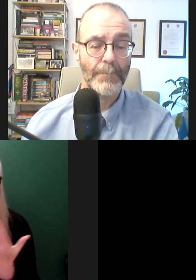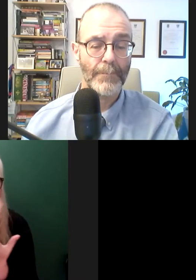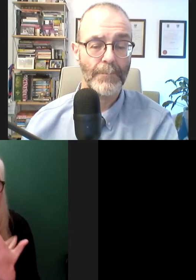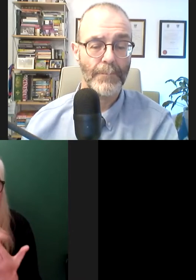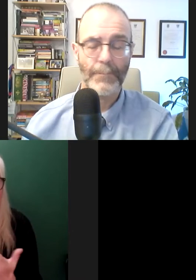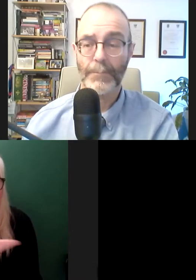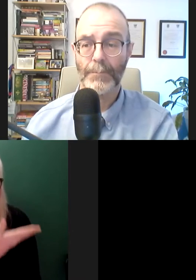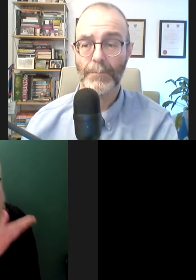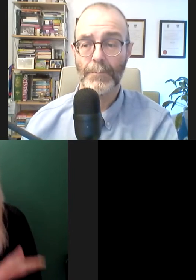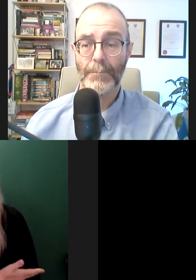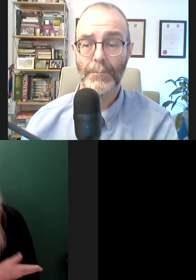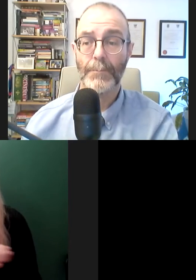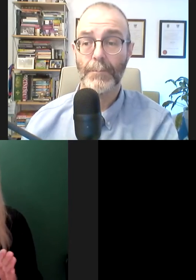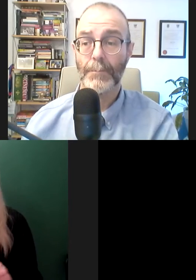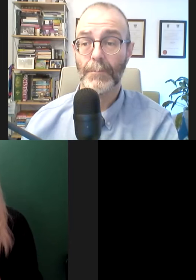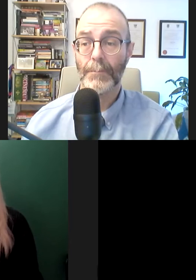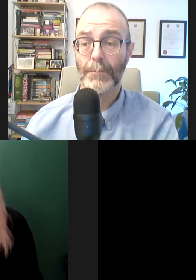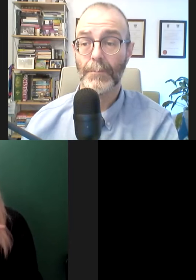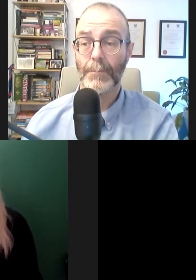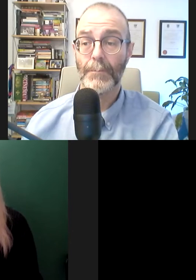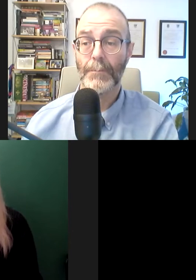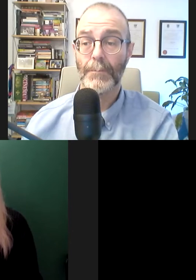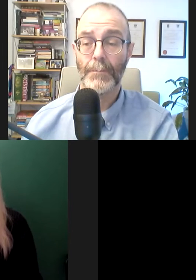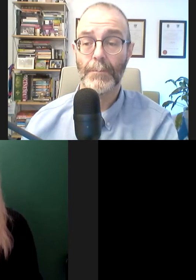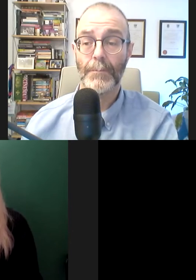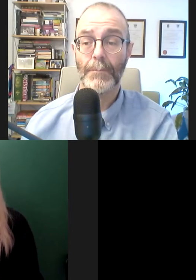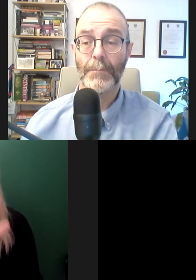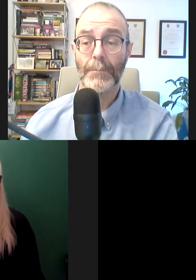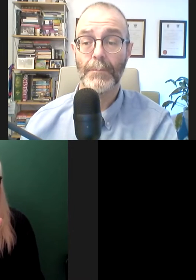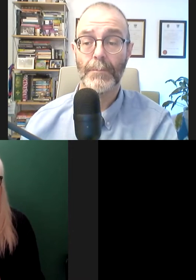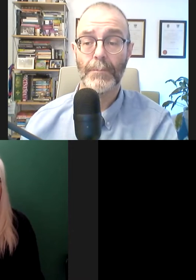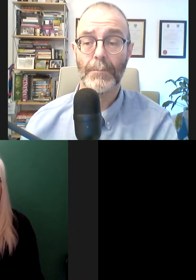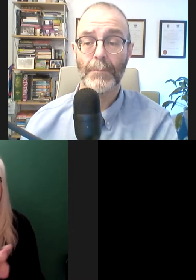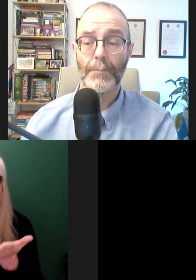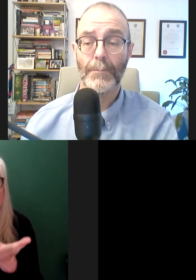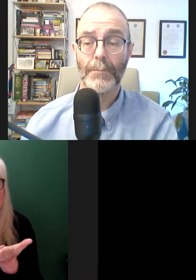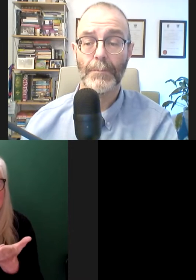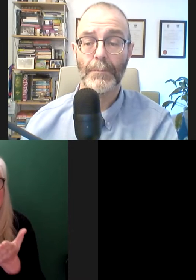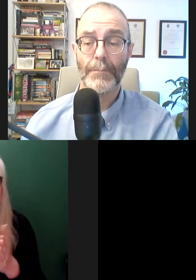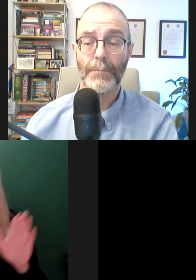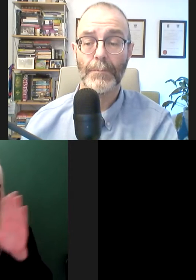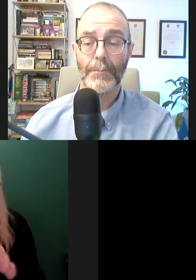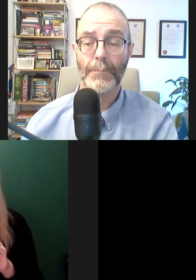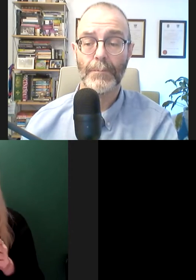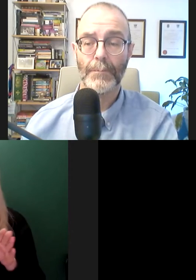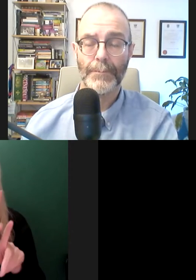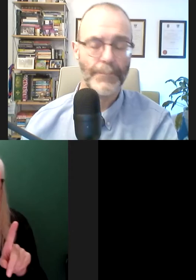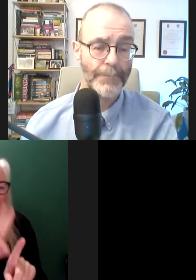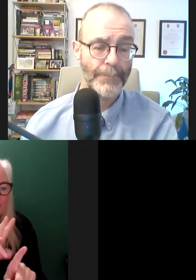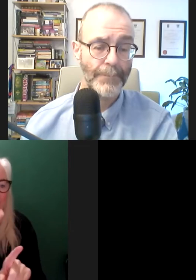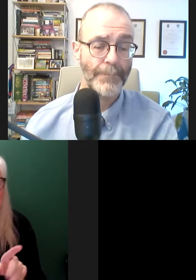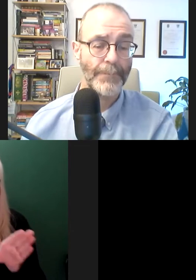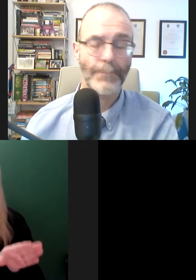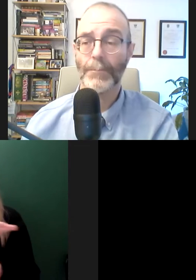today with the keynote address, and then there will be approximately 20 minutes or so for questions and answers with you,